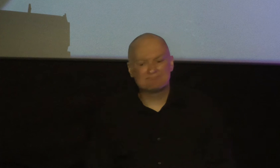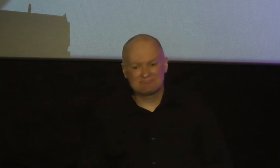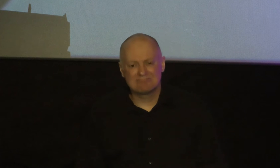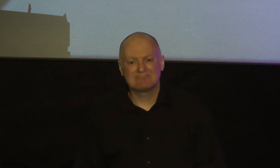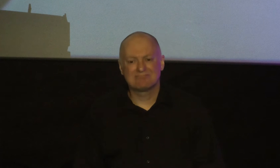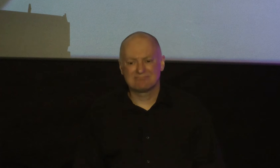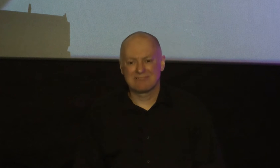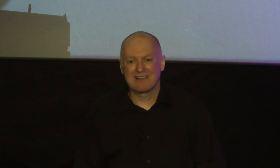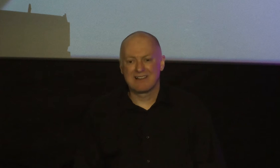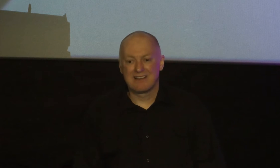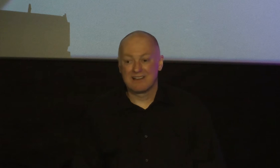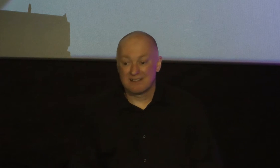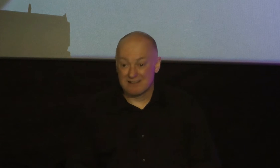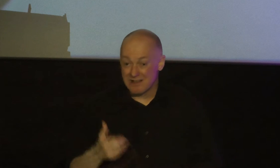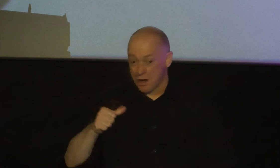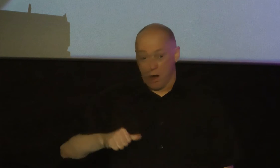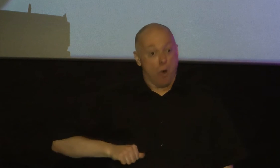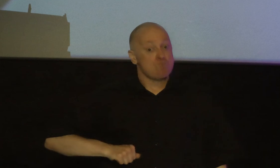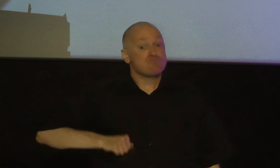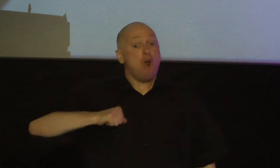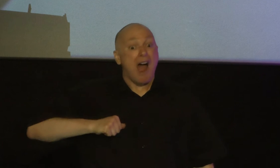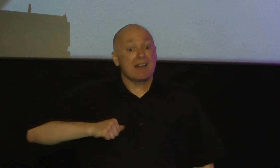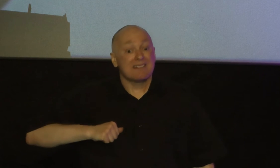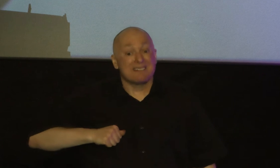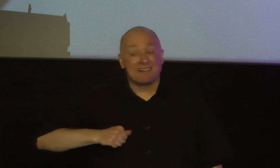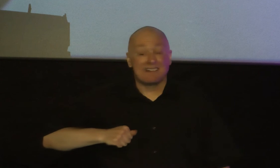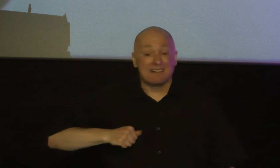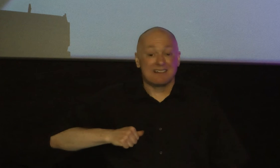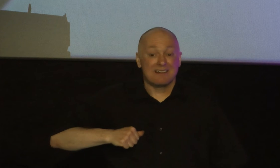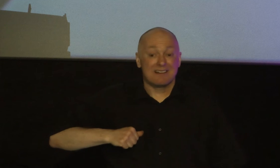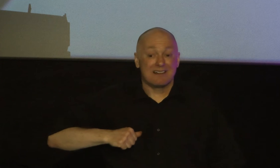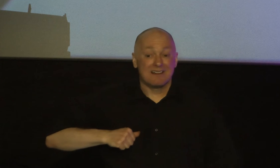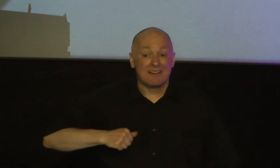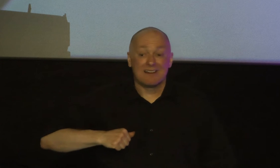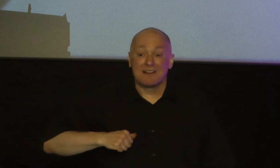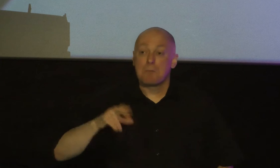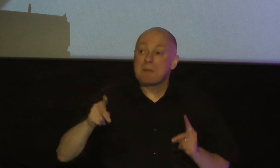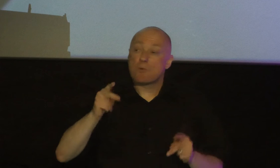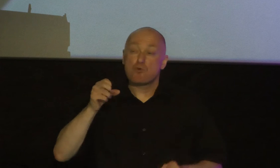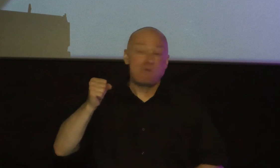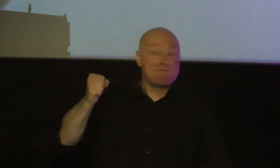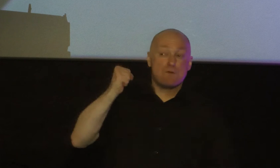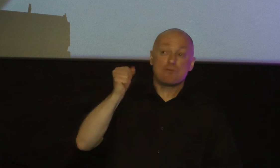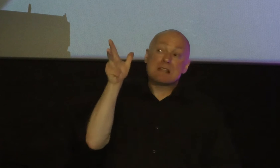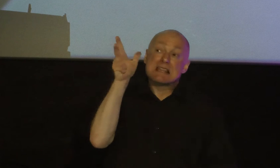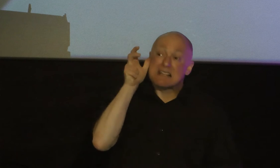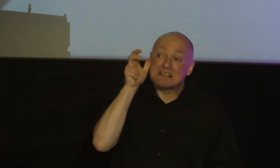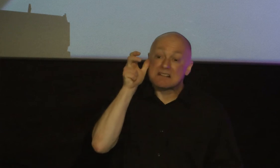and the pride the pride that refuses to listen is destructive